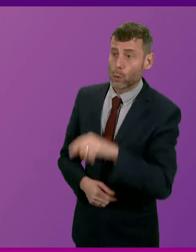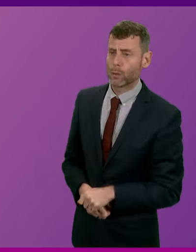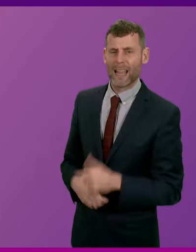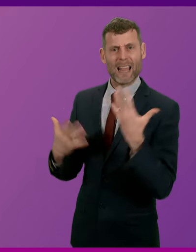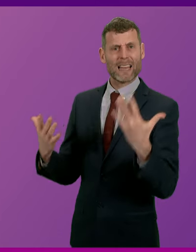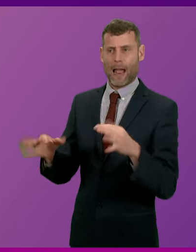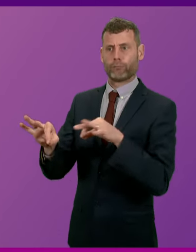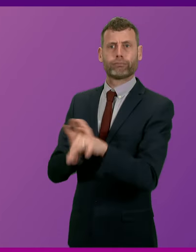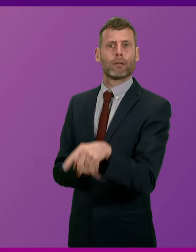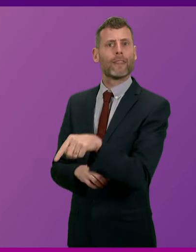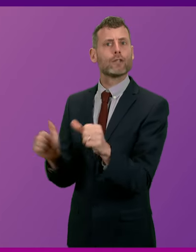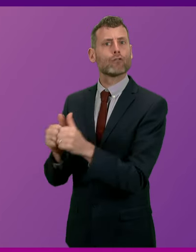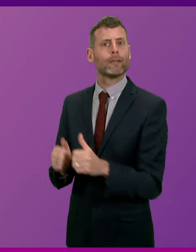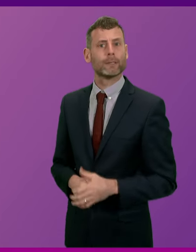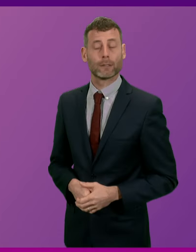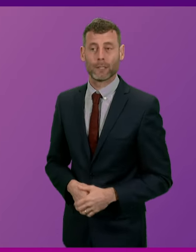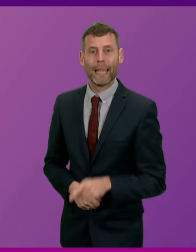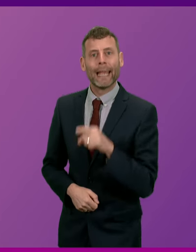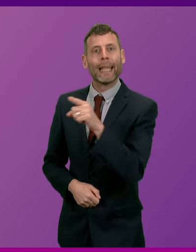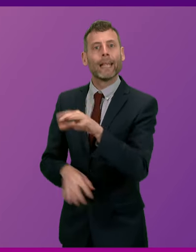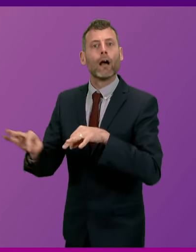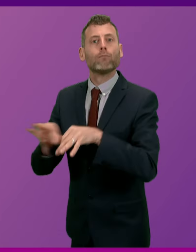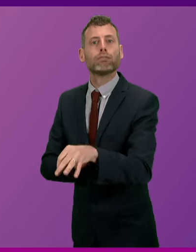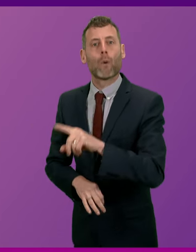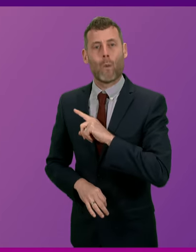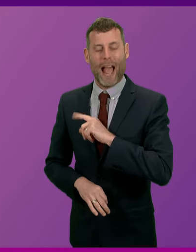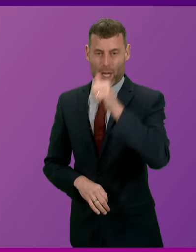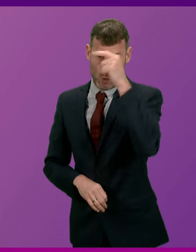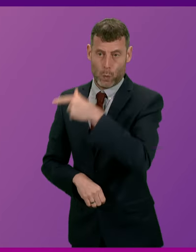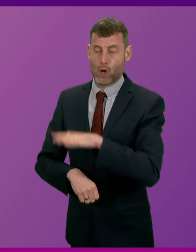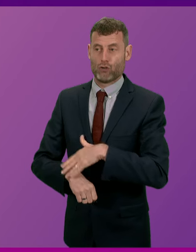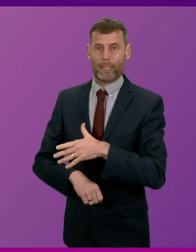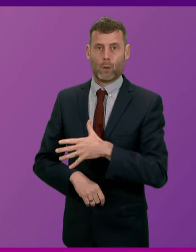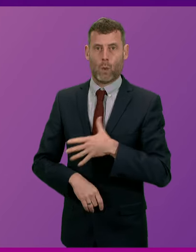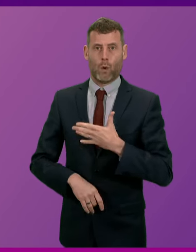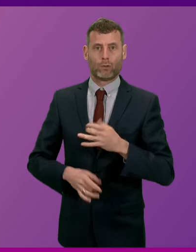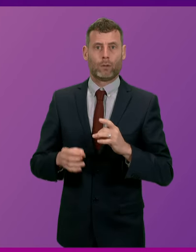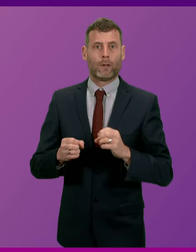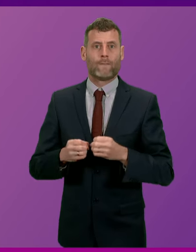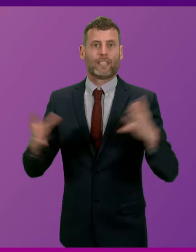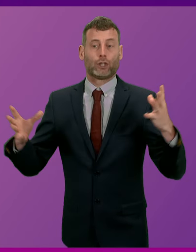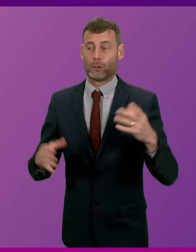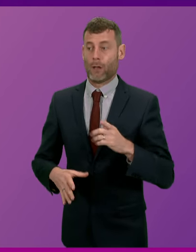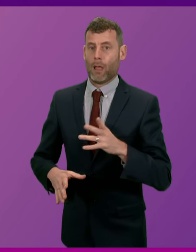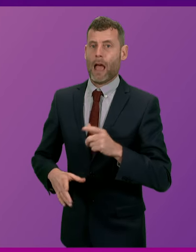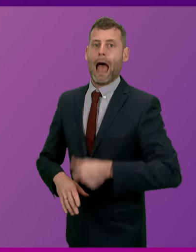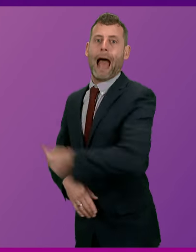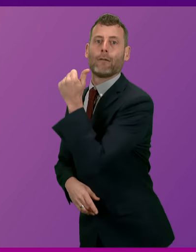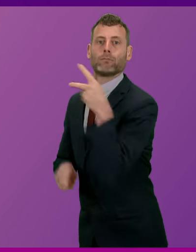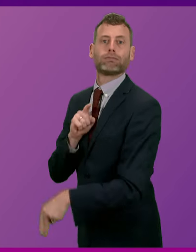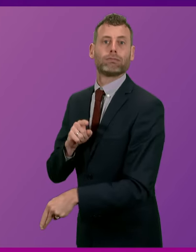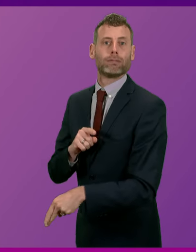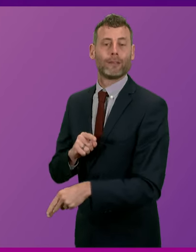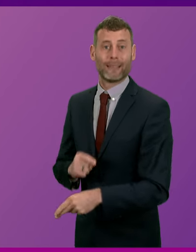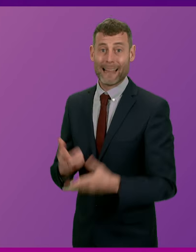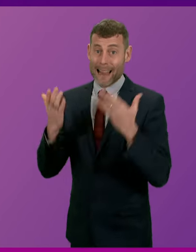weak first minister jumped before the Green members pushed him. Even his nationalist colleagues don't